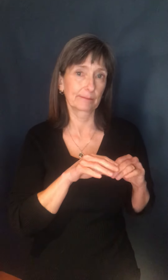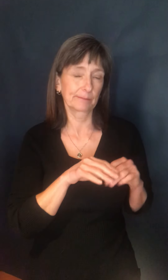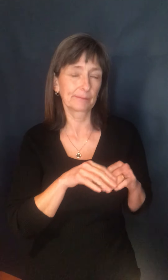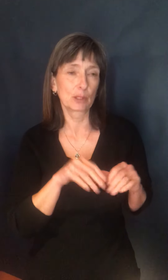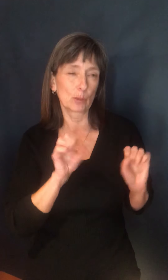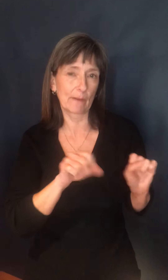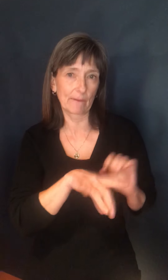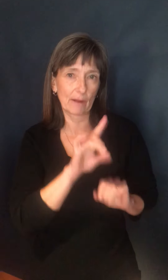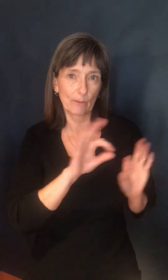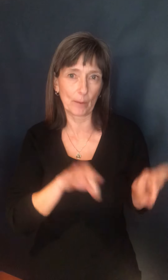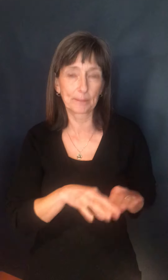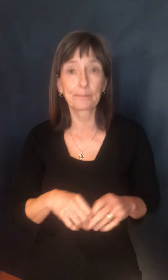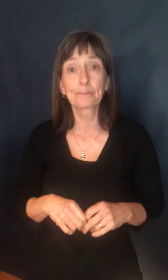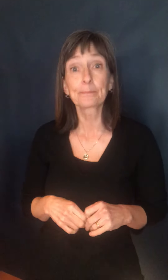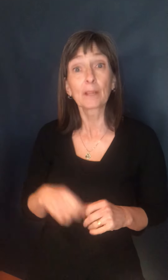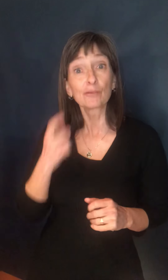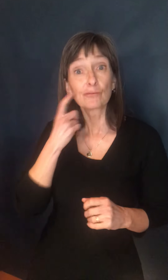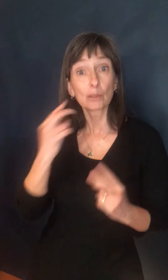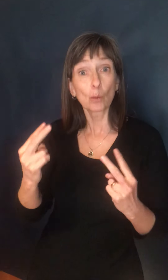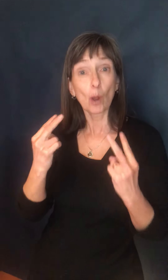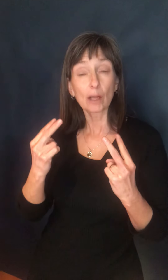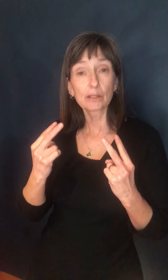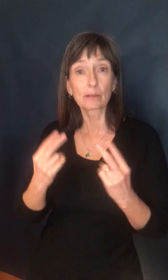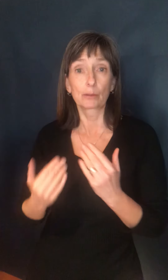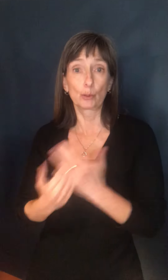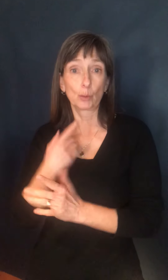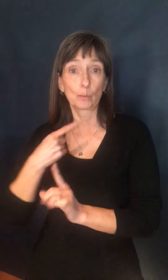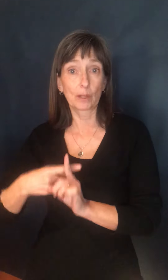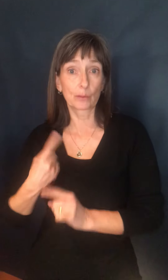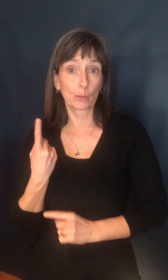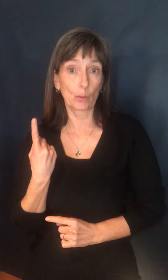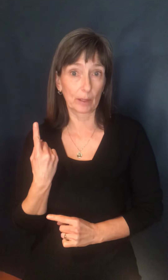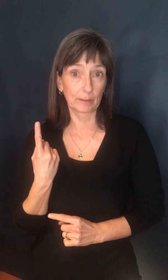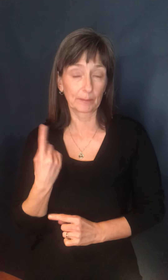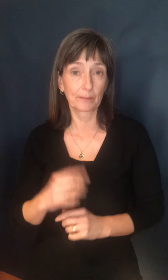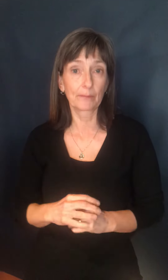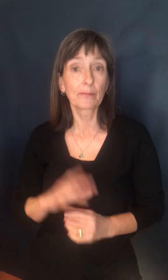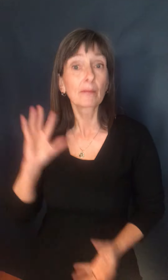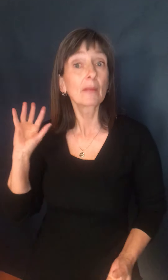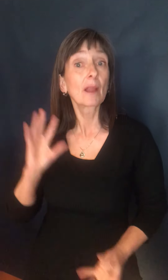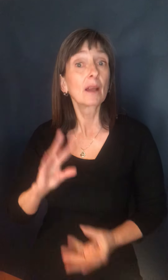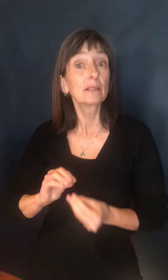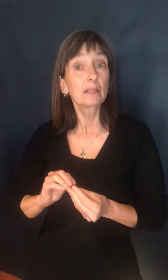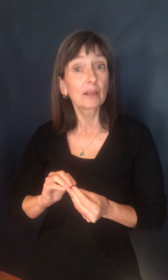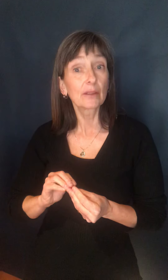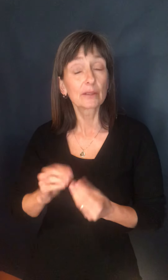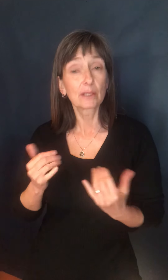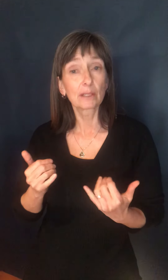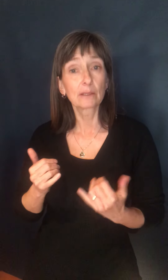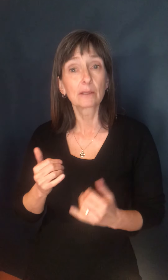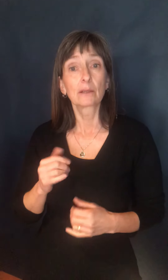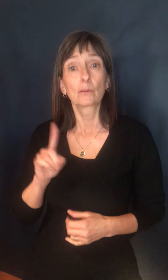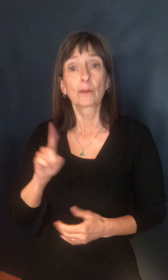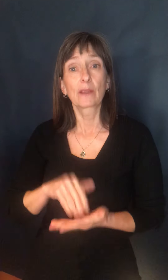just joined us, we have one new confirmed case in yesterday's media advisory and the total number of cases in the province is at 1,015.